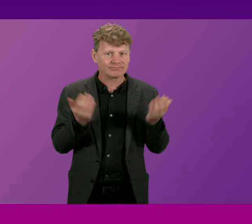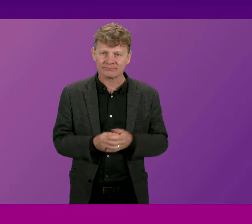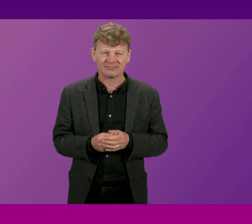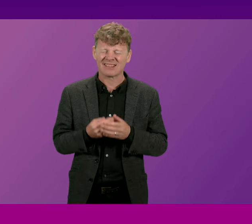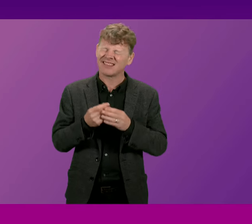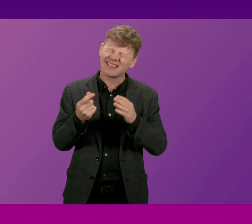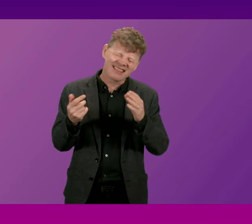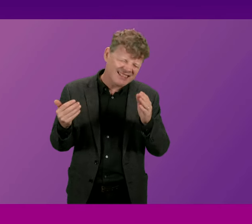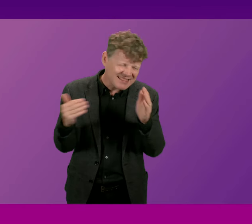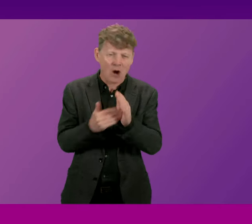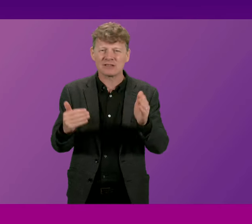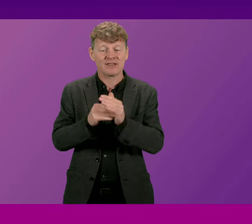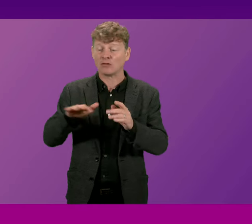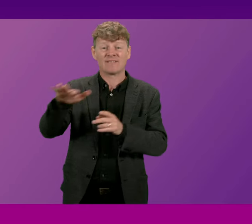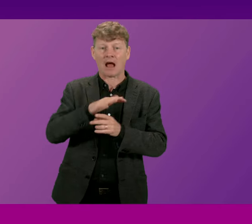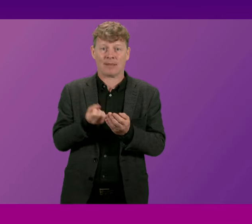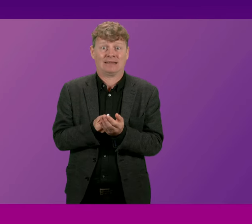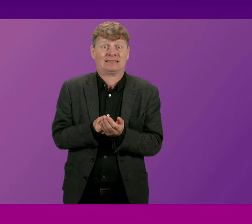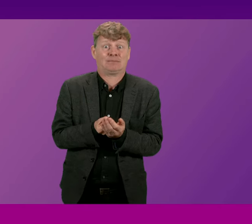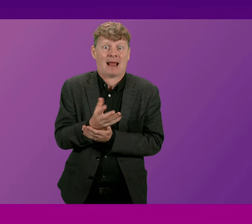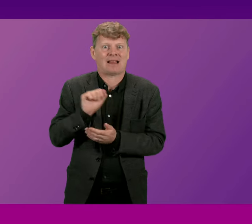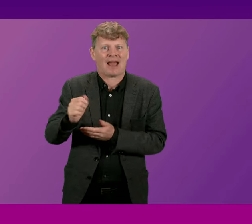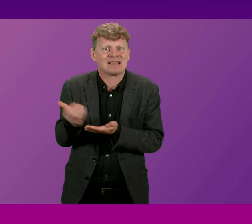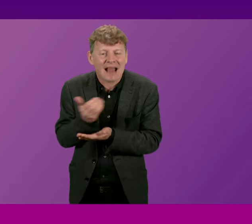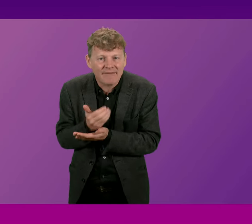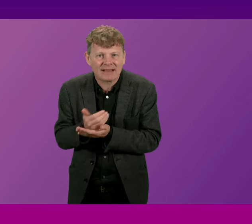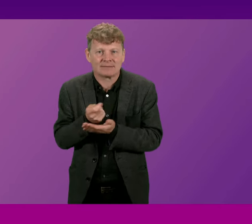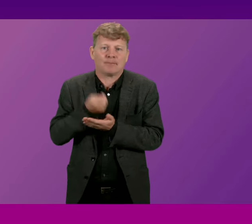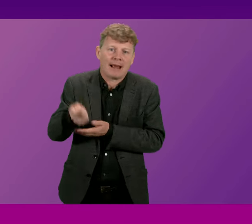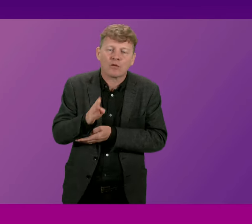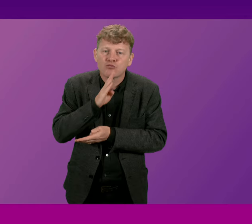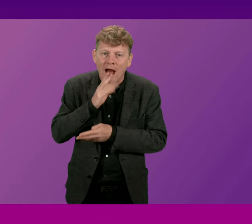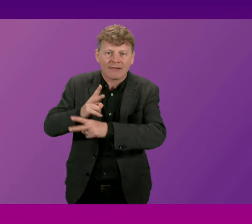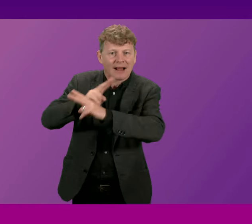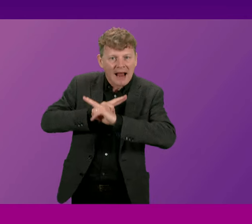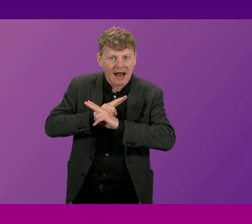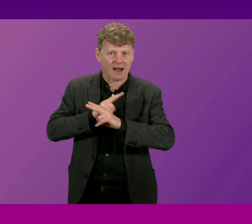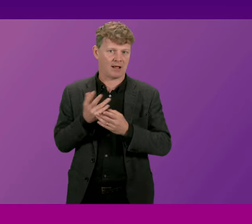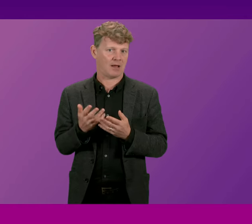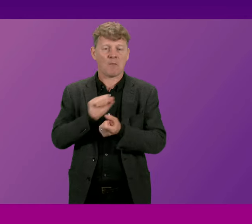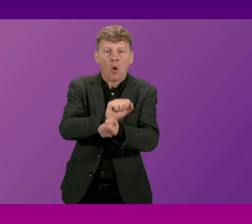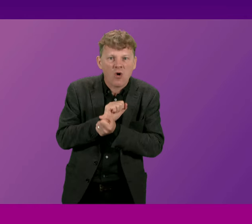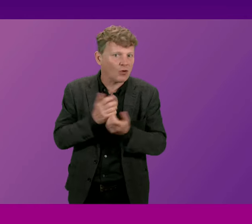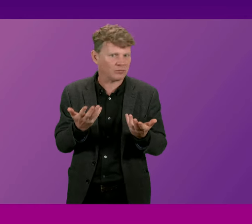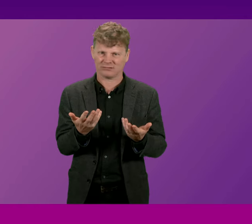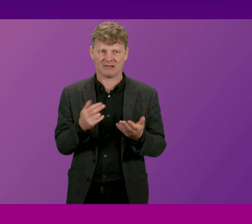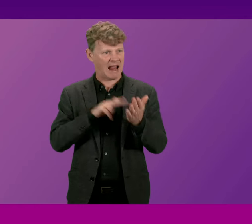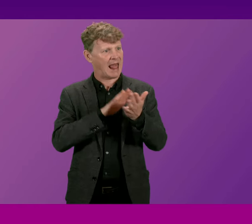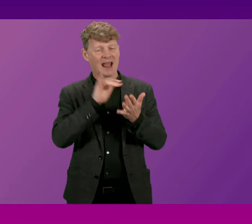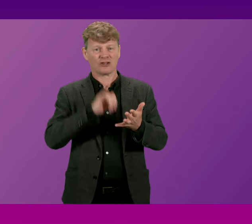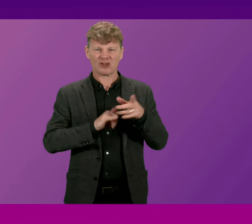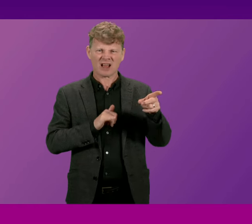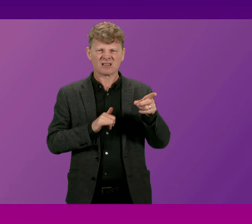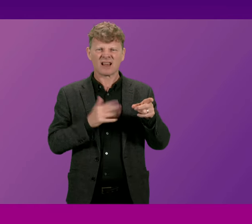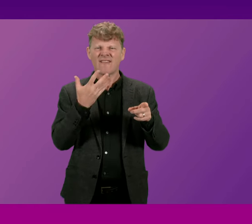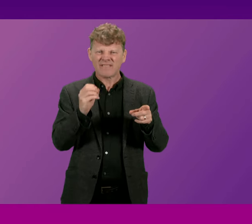been forced to empty their savings or borrow money to pay for private care all while the NHS carries out 50,000